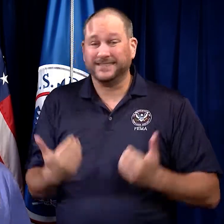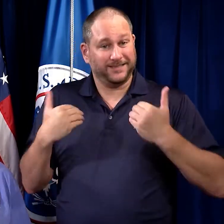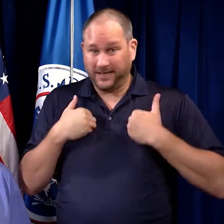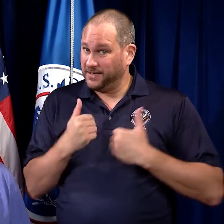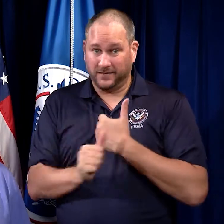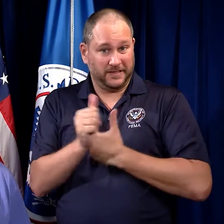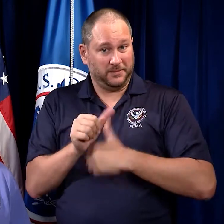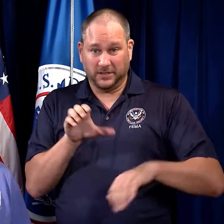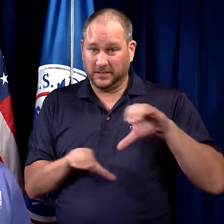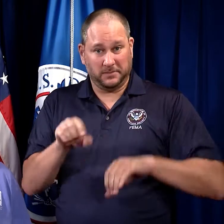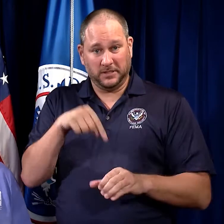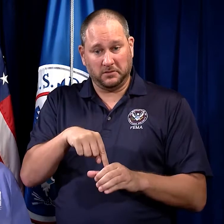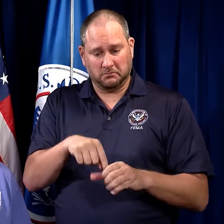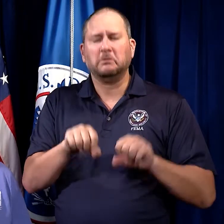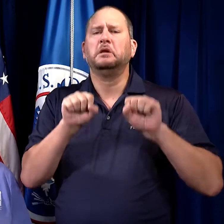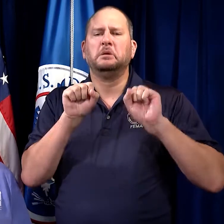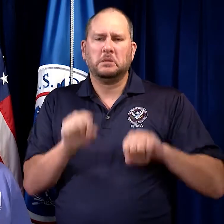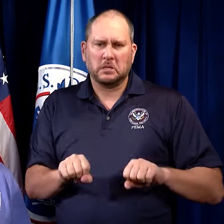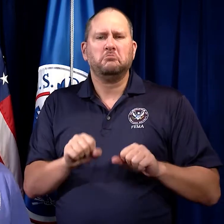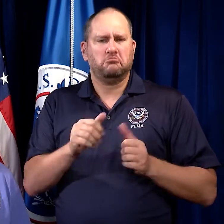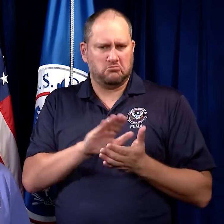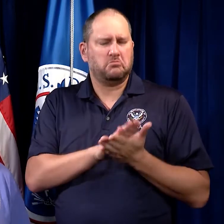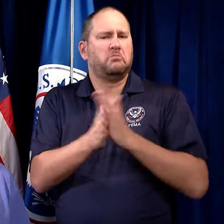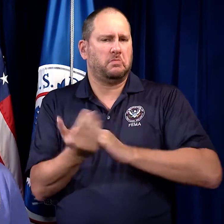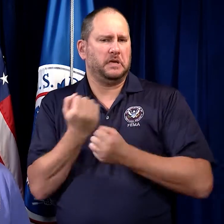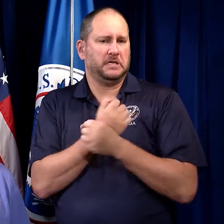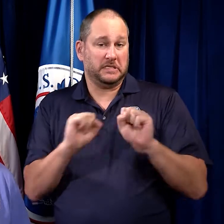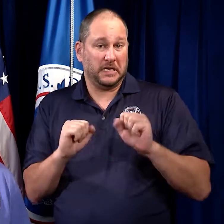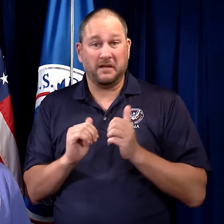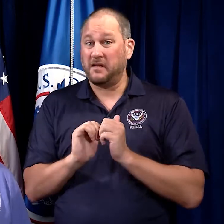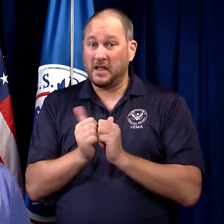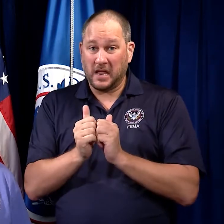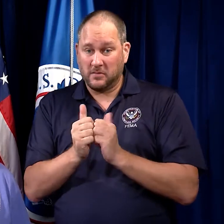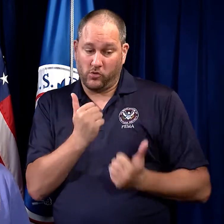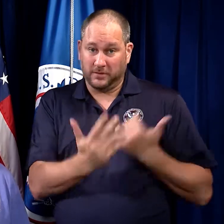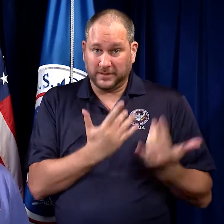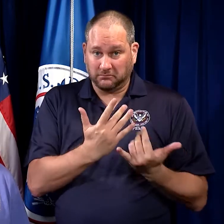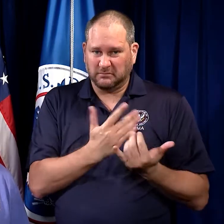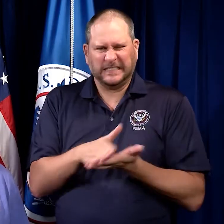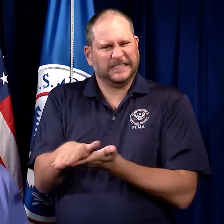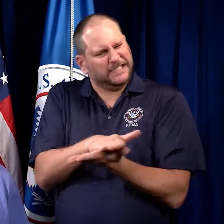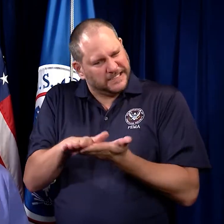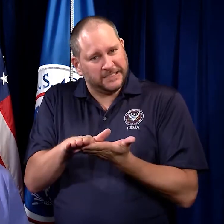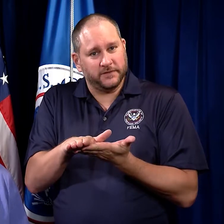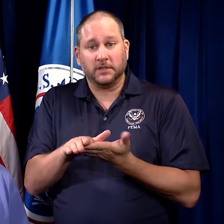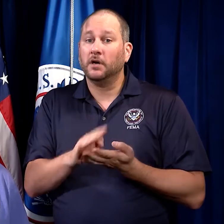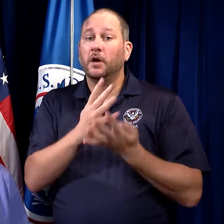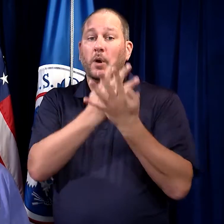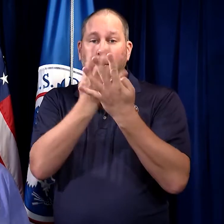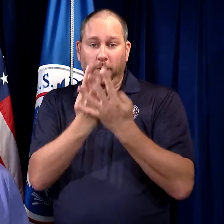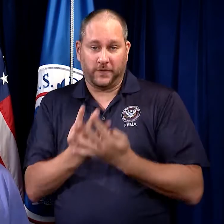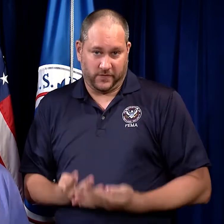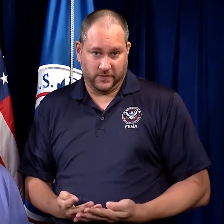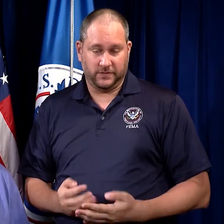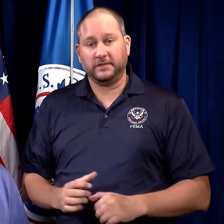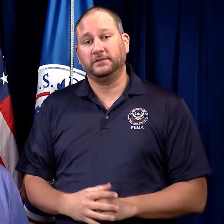not have toxic chemicals in it can usually be made safe by boiling, disinfecting, or filtering it.